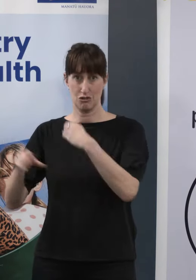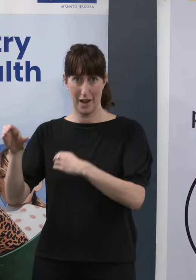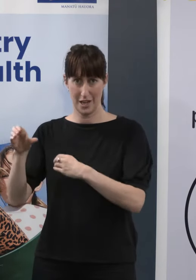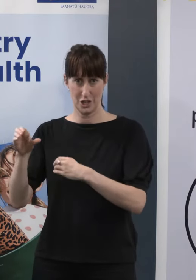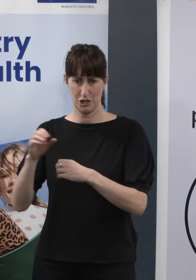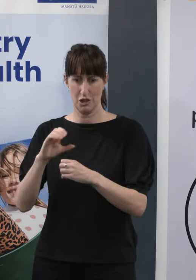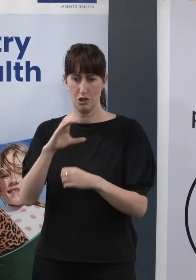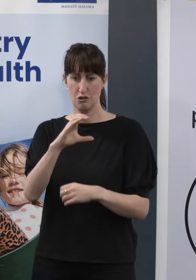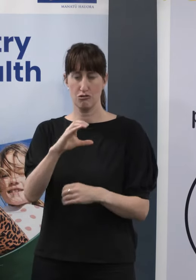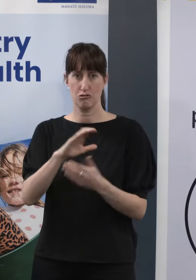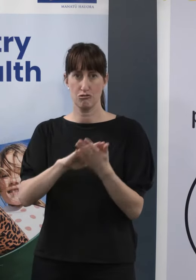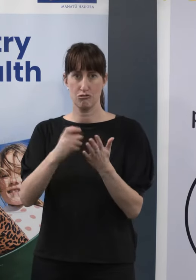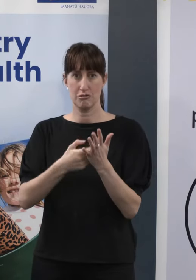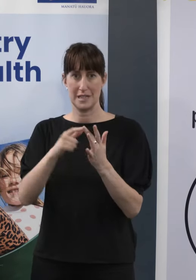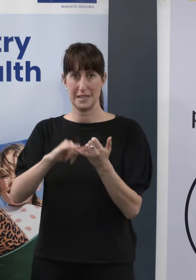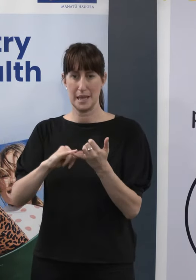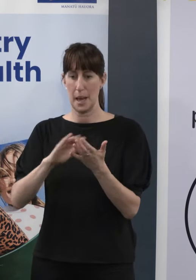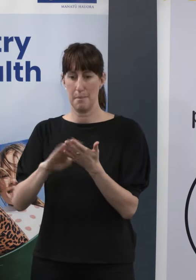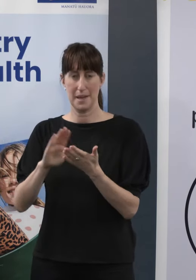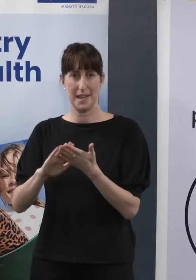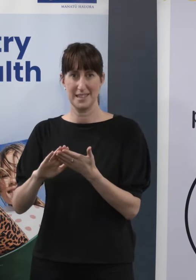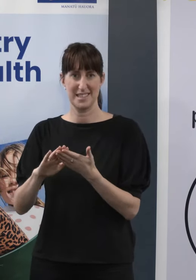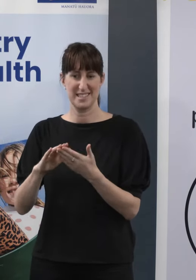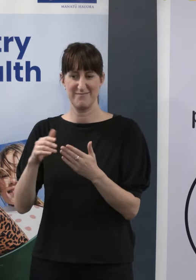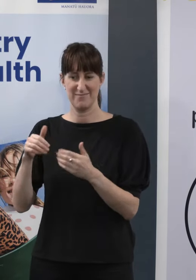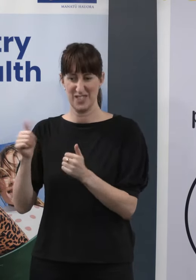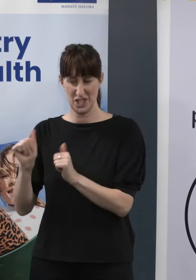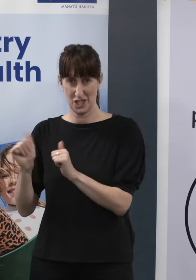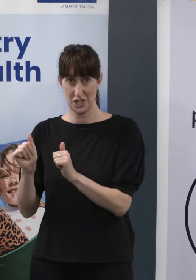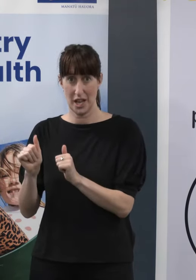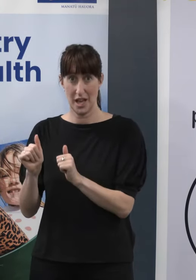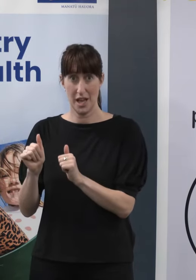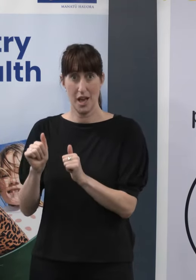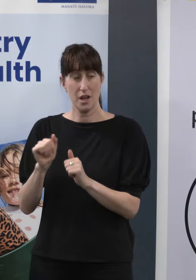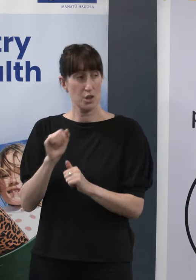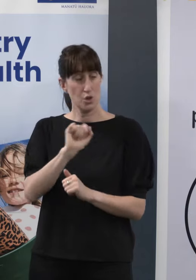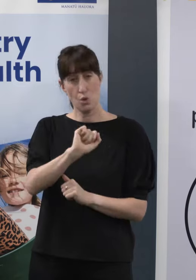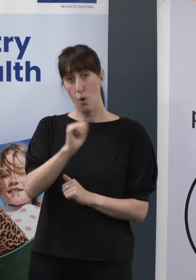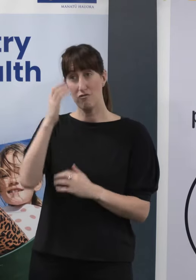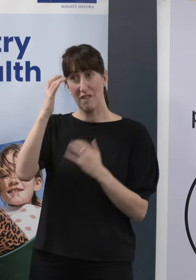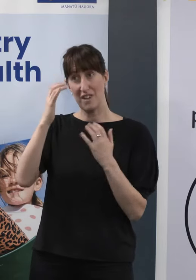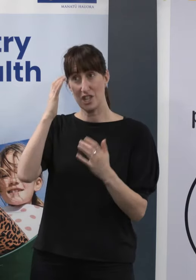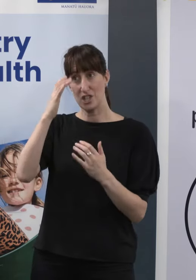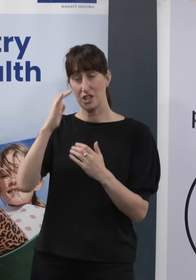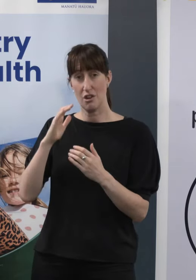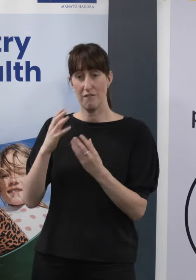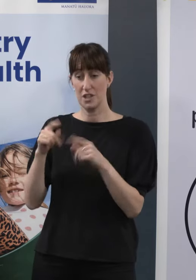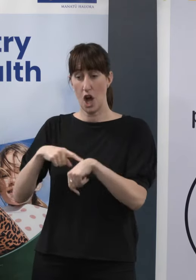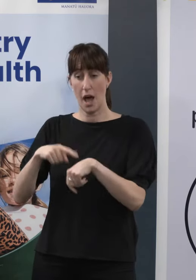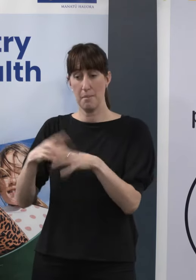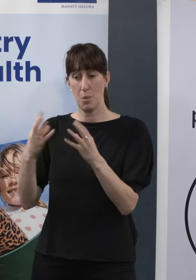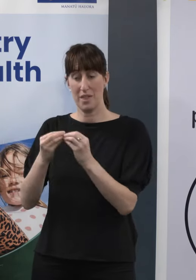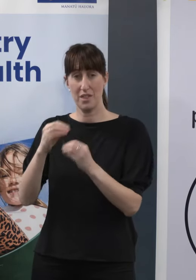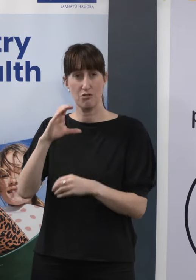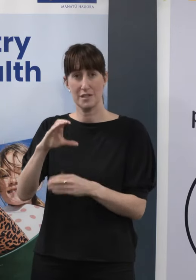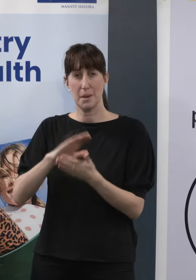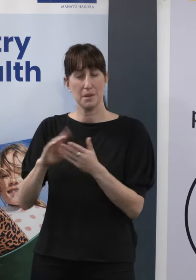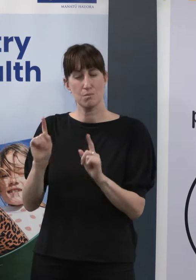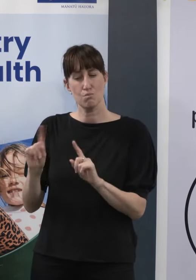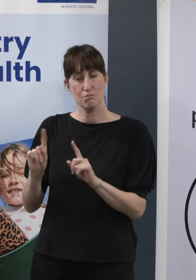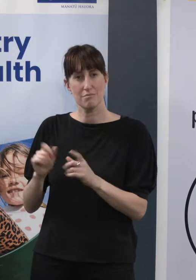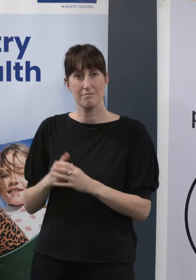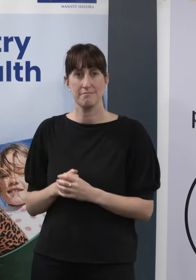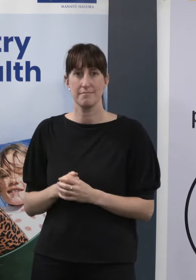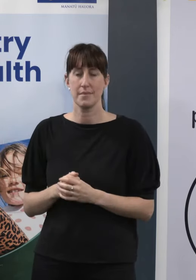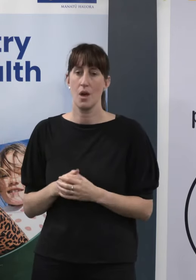of your time working with him in that space now that it's been handed on to someone else? Well, you know, I worked